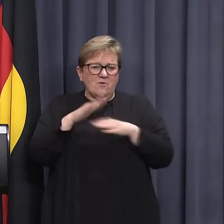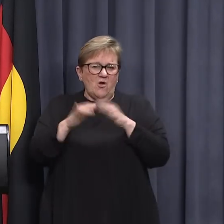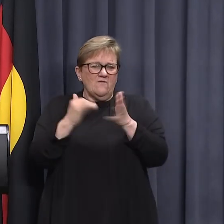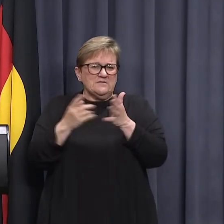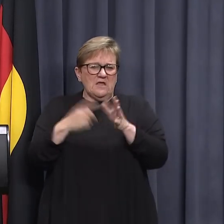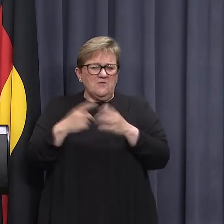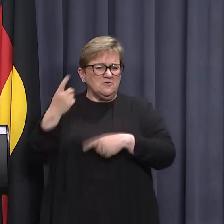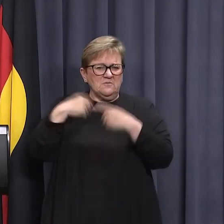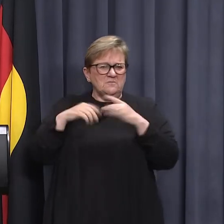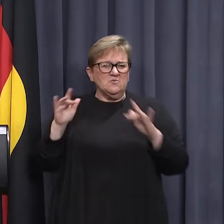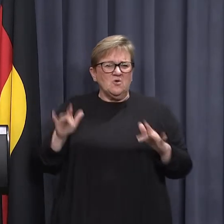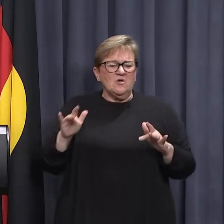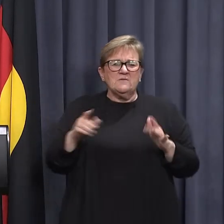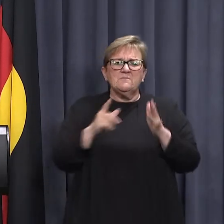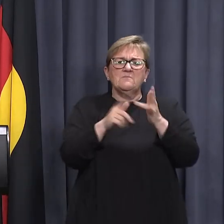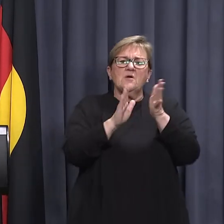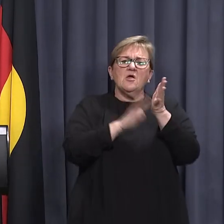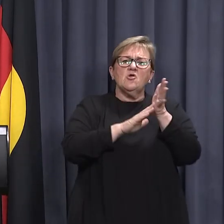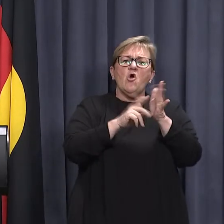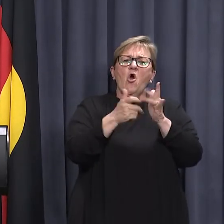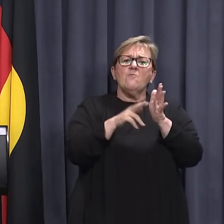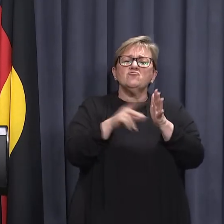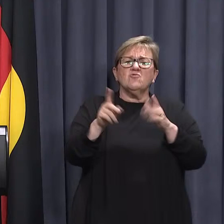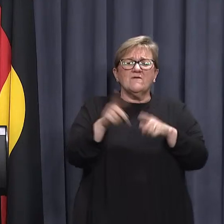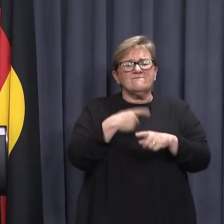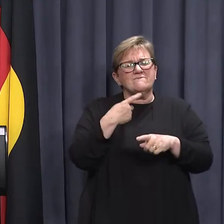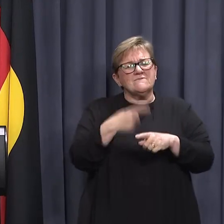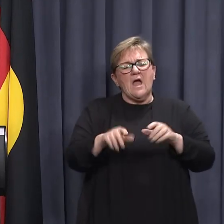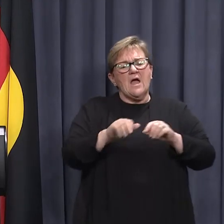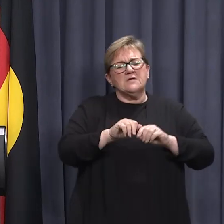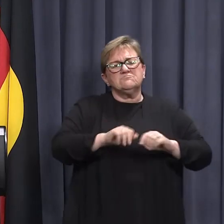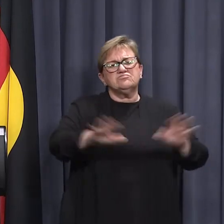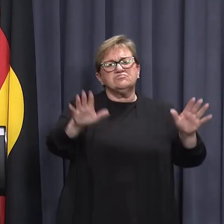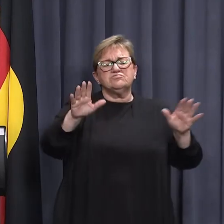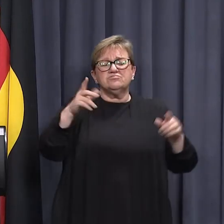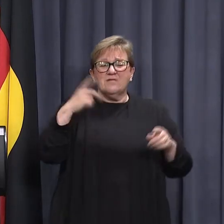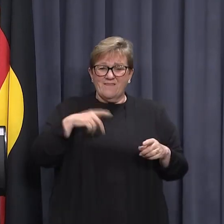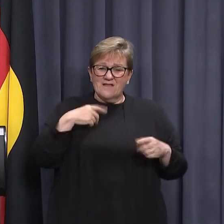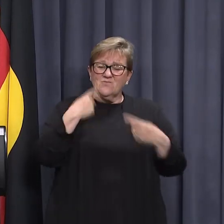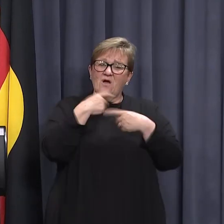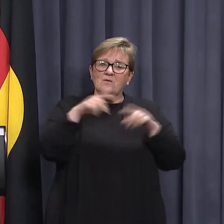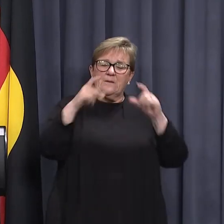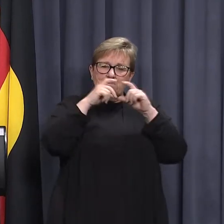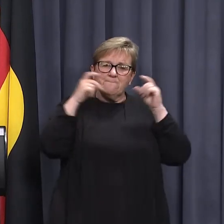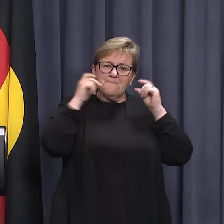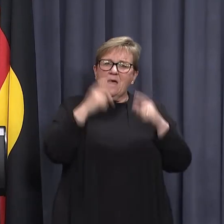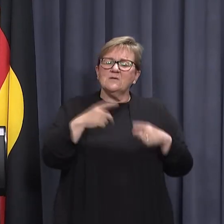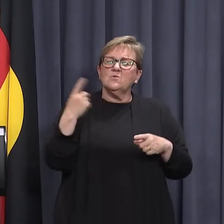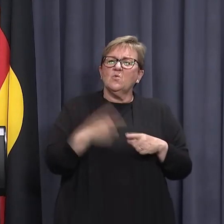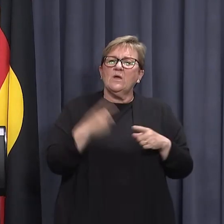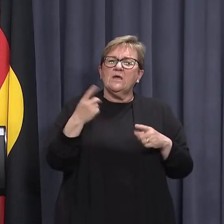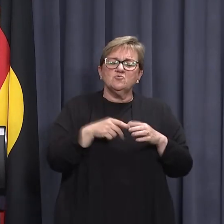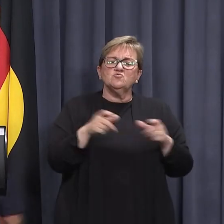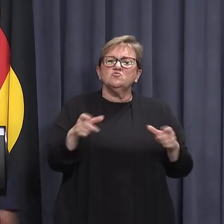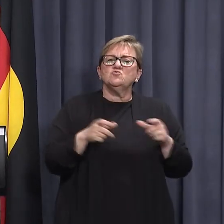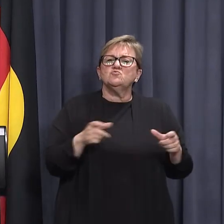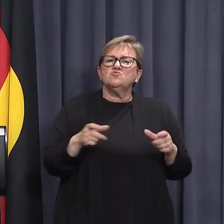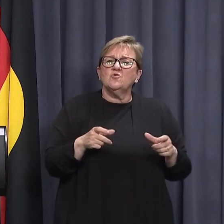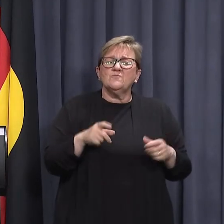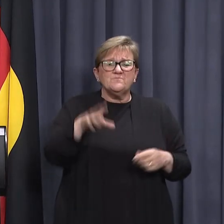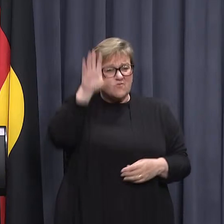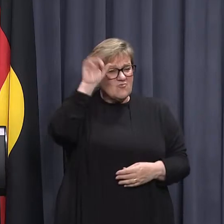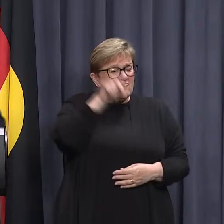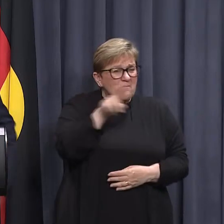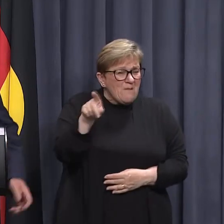that effect. But look, Omicron spreads very quickly, which is why we put these measures in place very quickly to try and control the spread. You've to